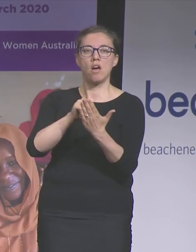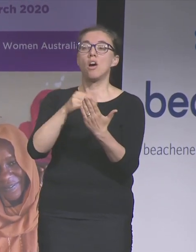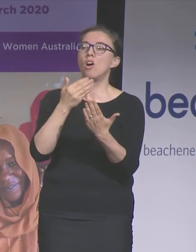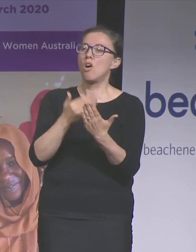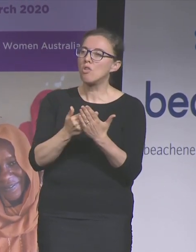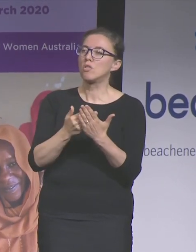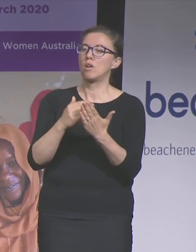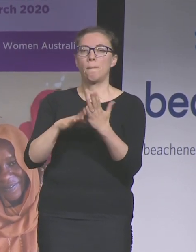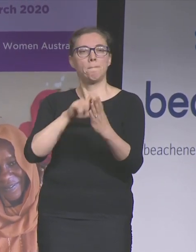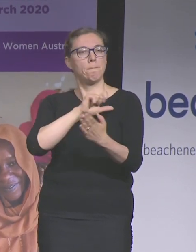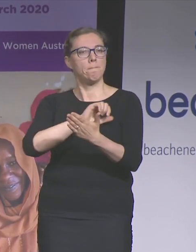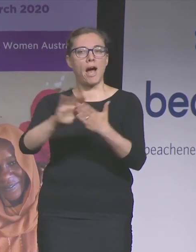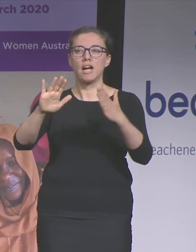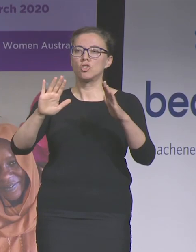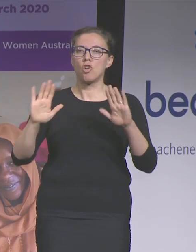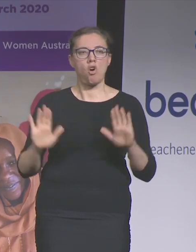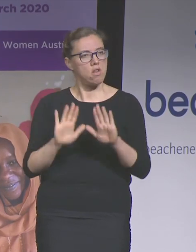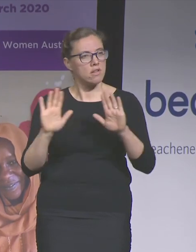holiday.